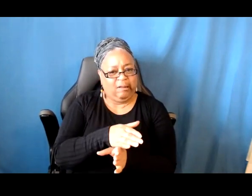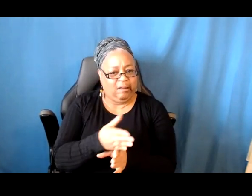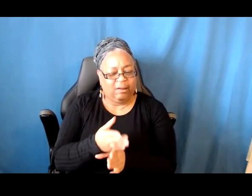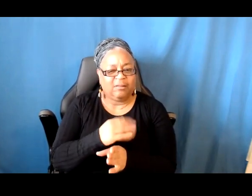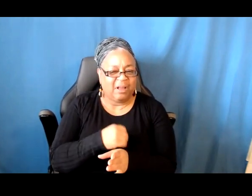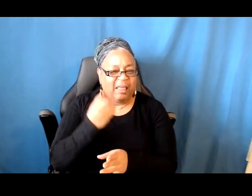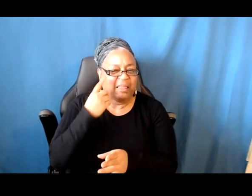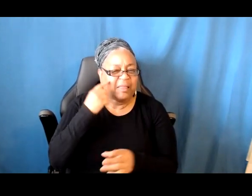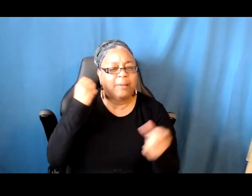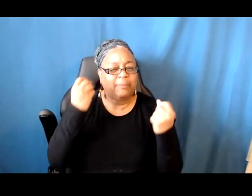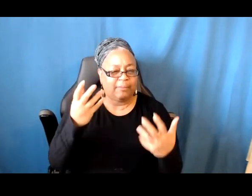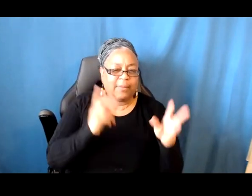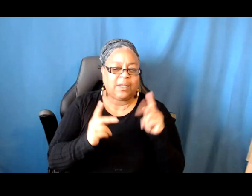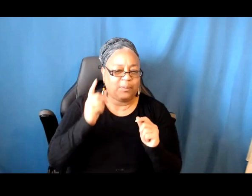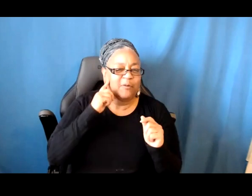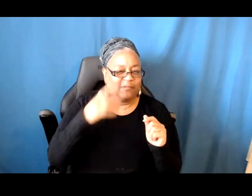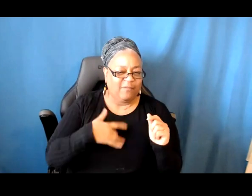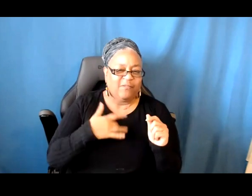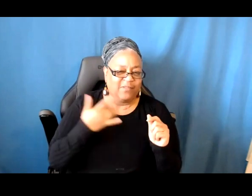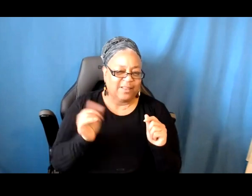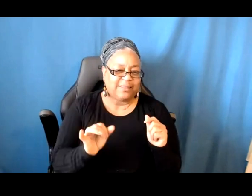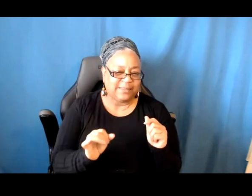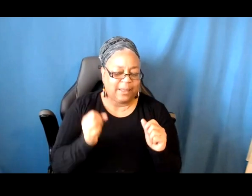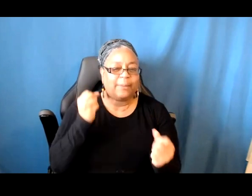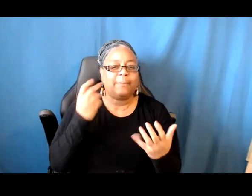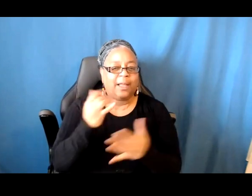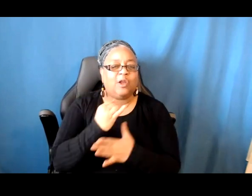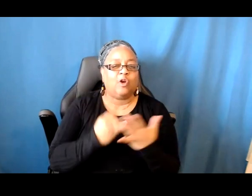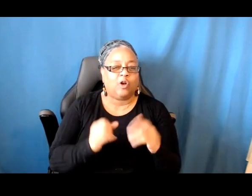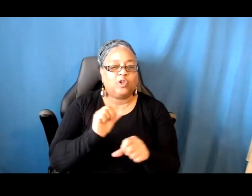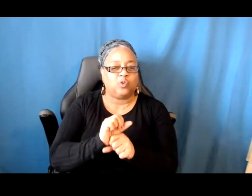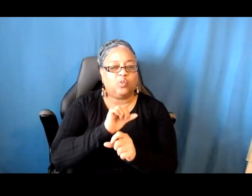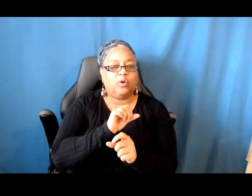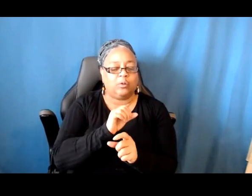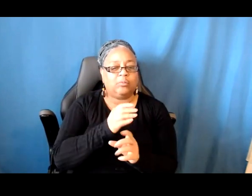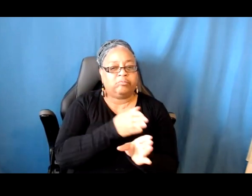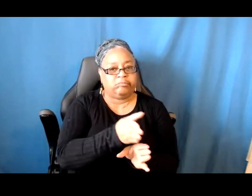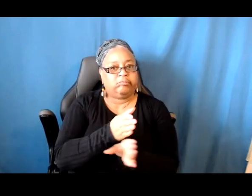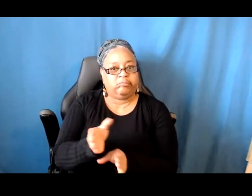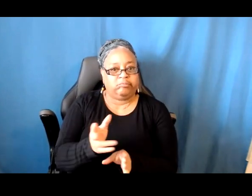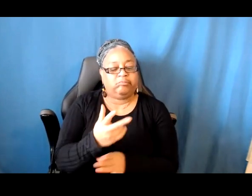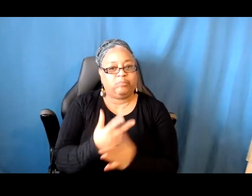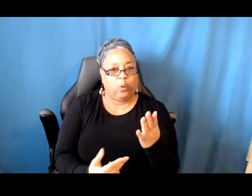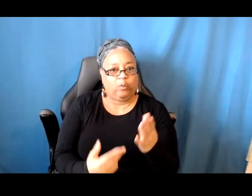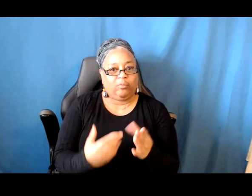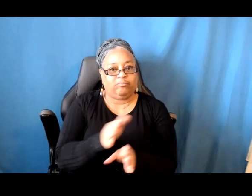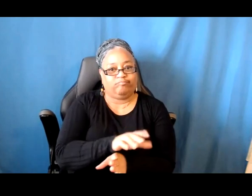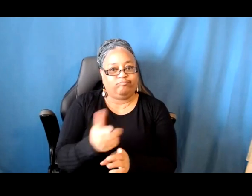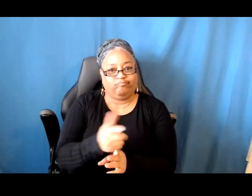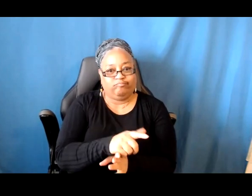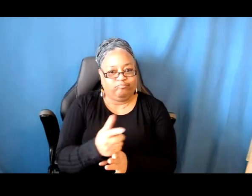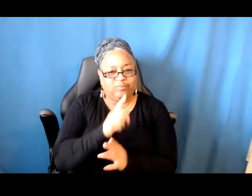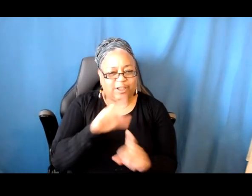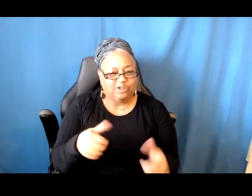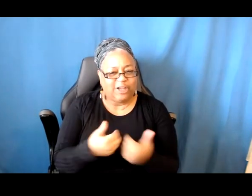Lots of artists work in between the contemporary art really challenges